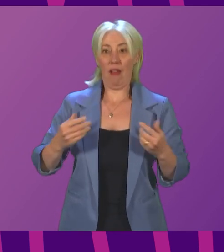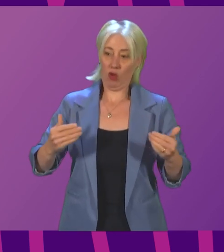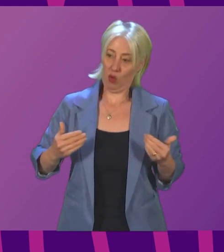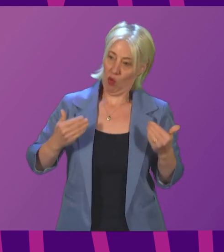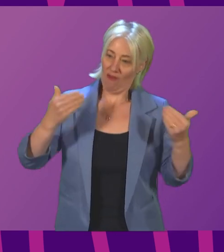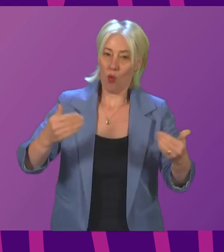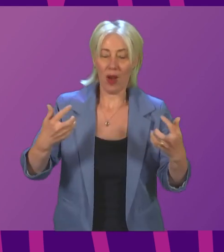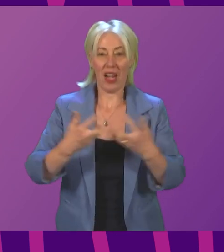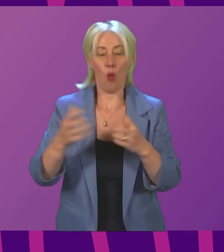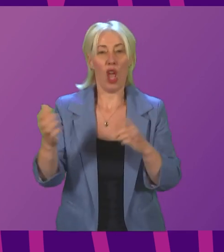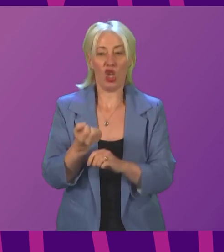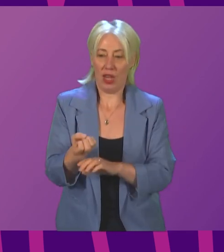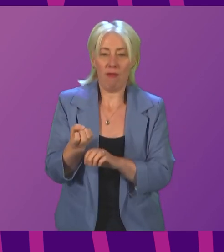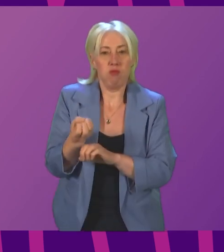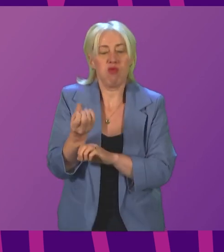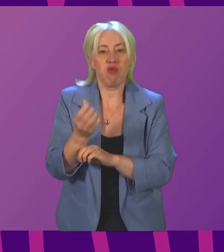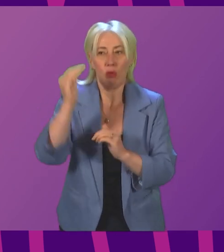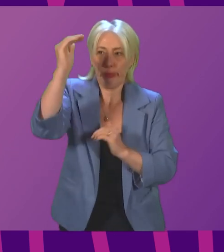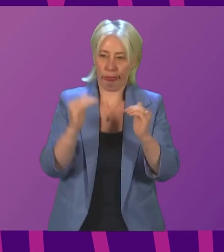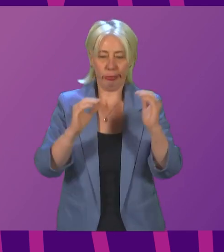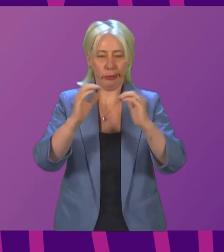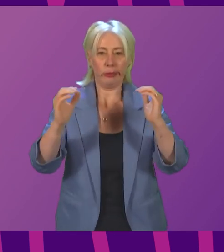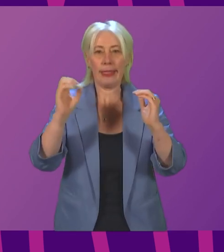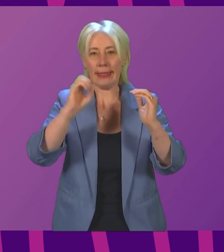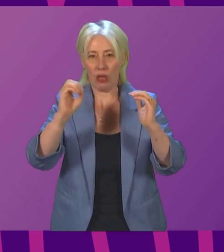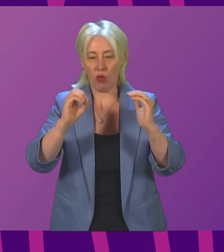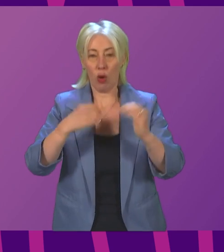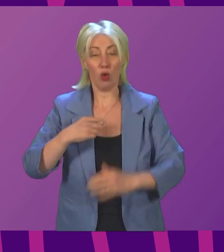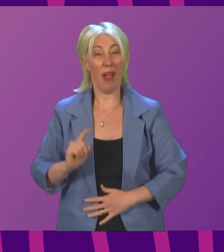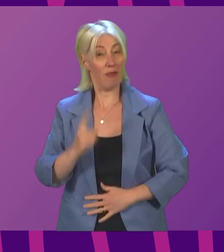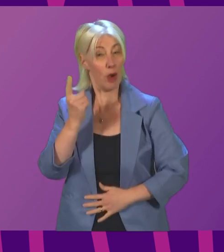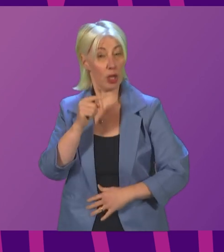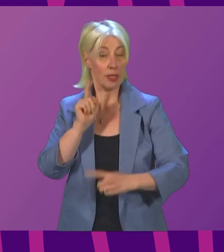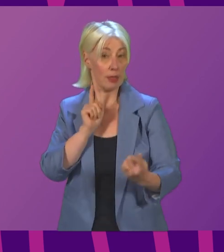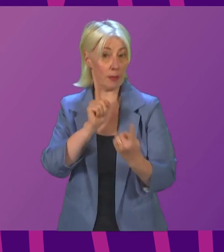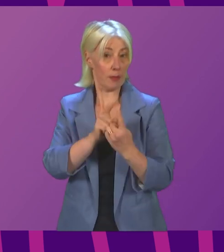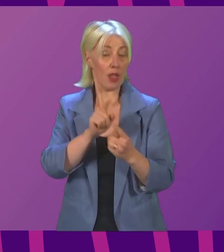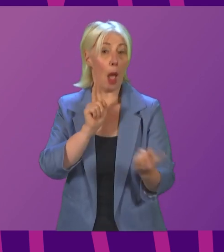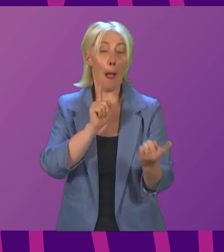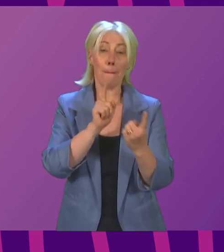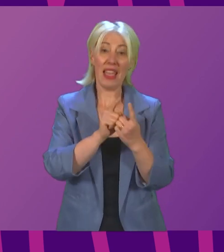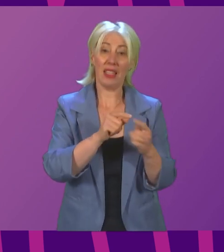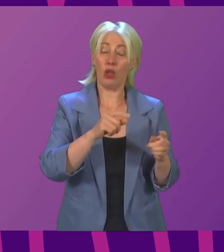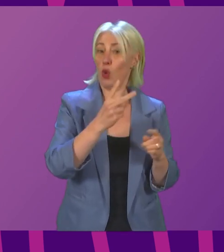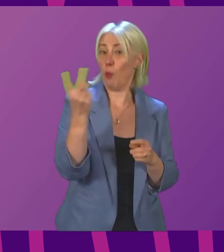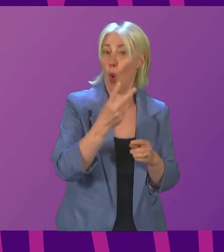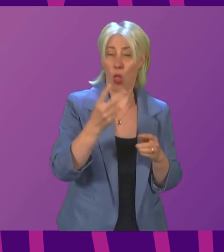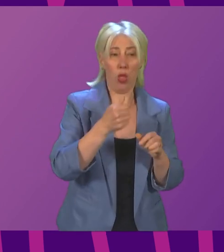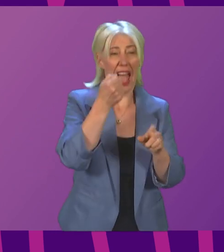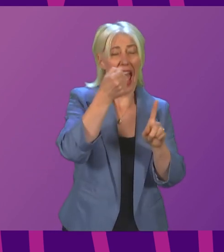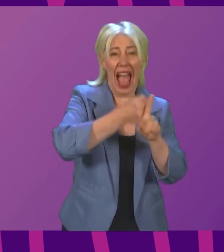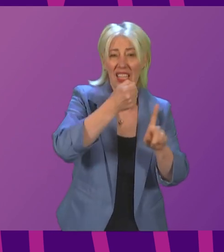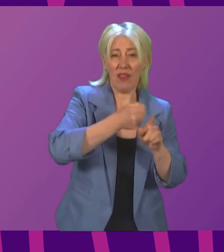net zero. That is why I chose as my first engagement at COP to meet with climate activists Vanessa Nakati and Greta Thunberg.